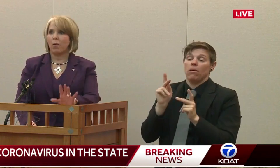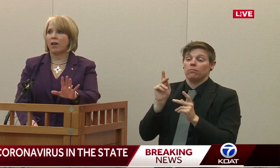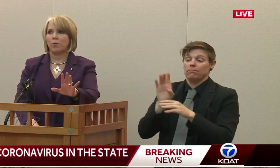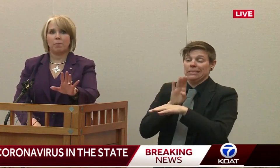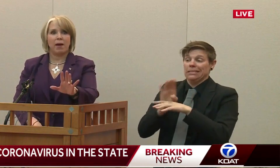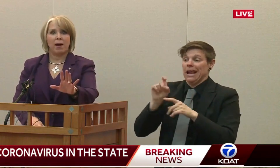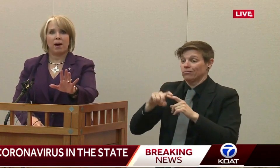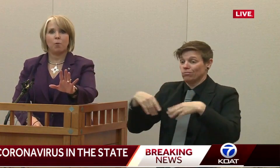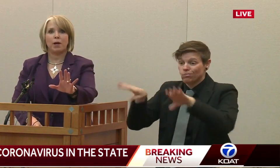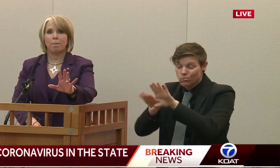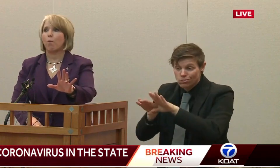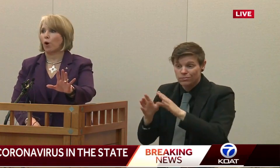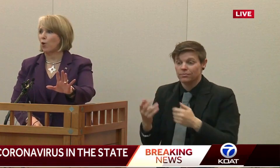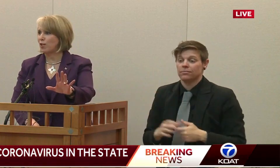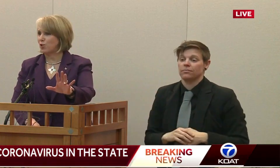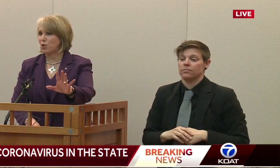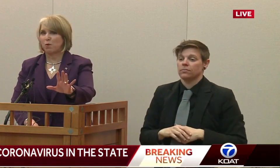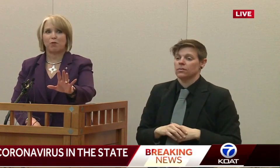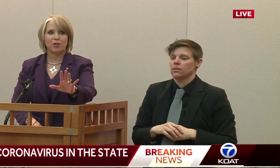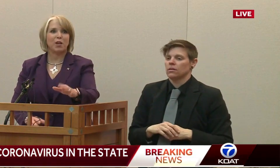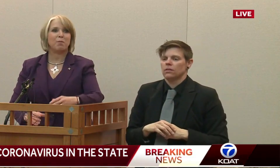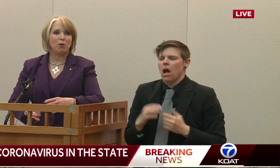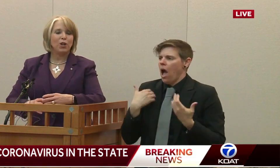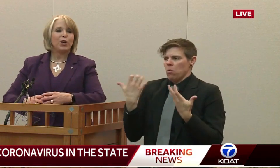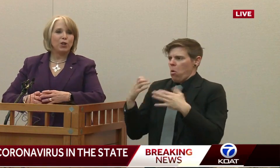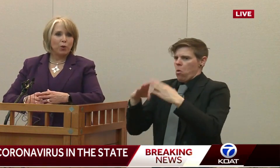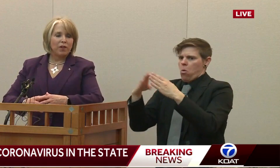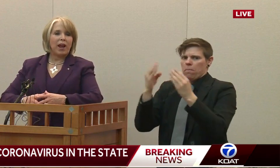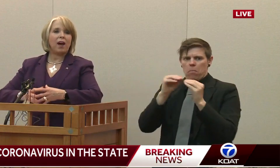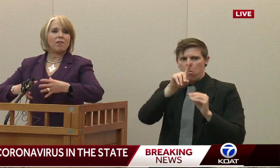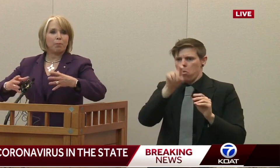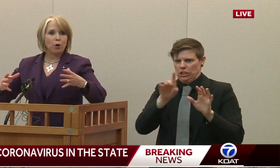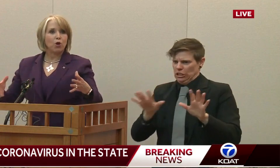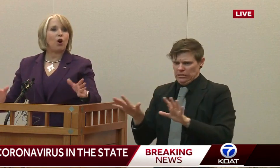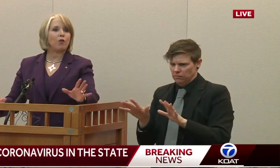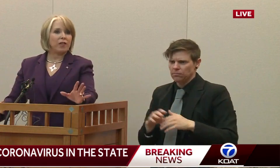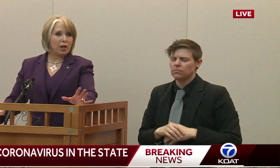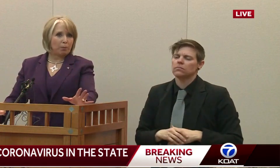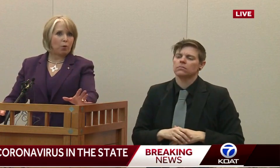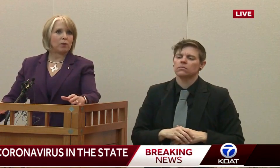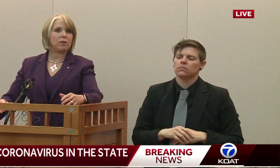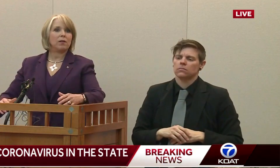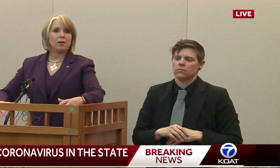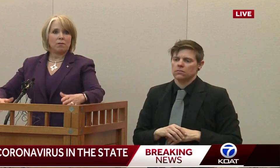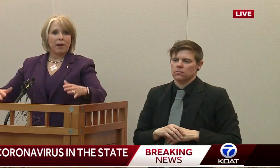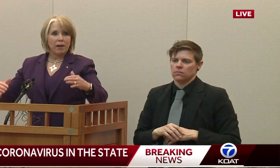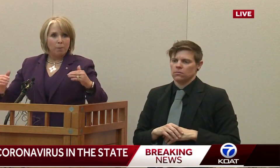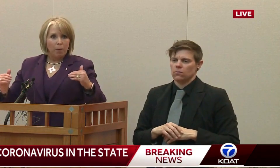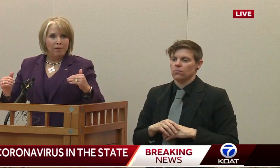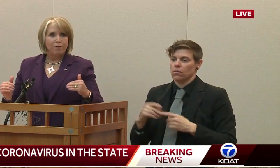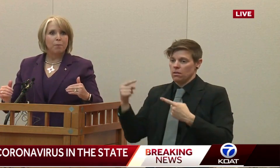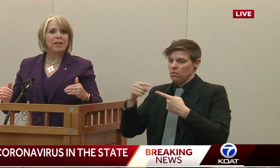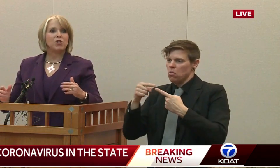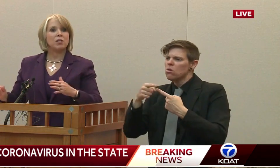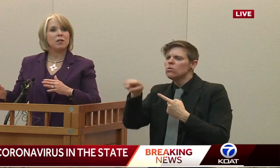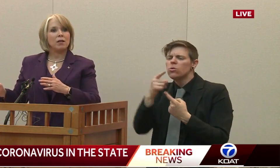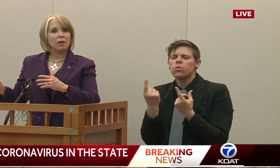website, and I don't want to open up more questions. But for example, you know, we're going to have a protocol at the airport, right?